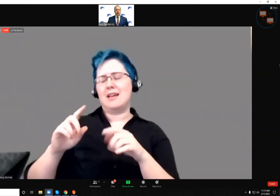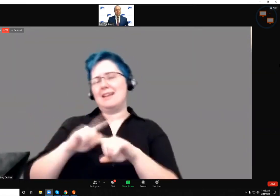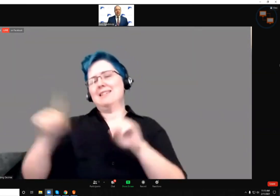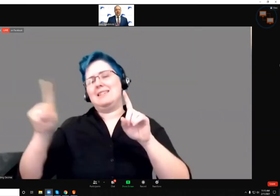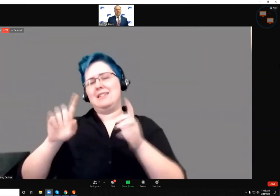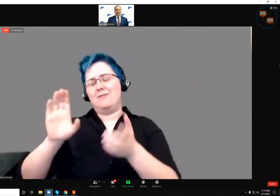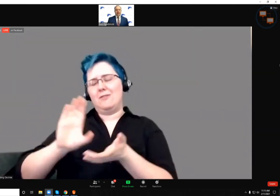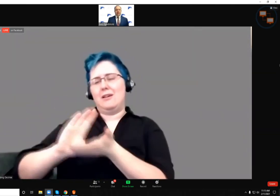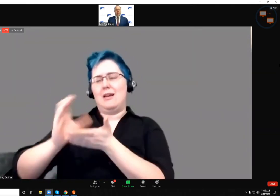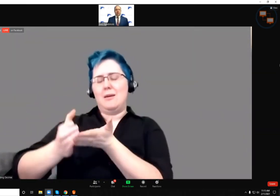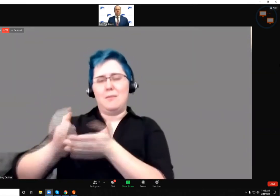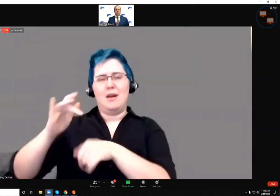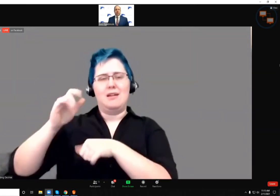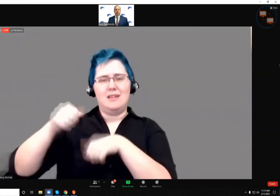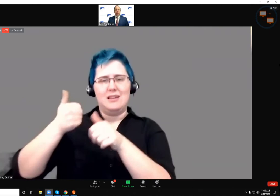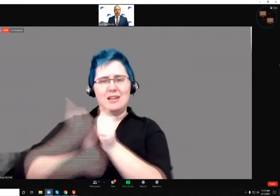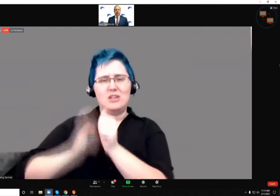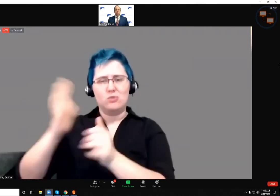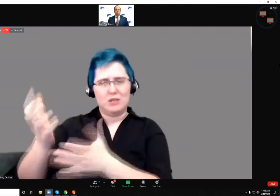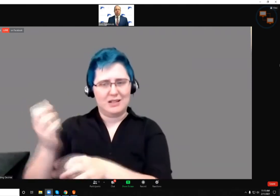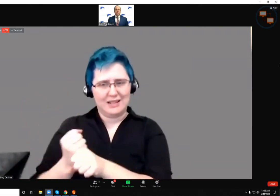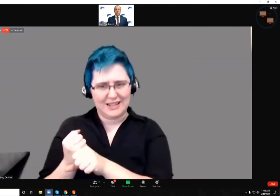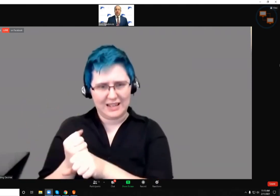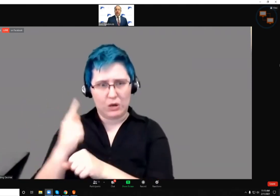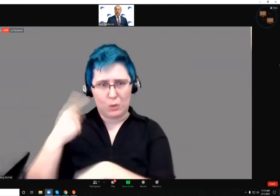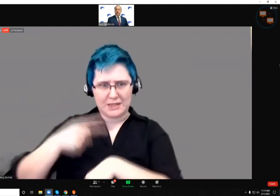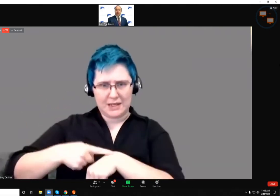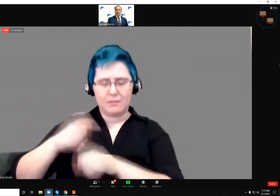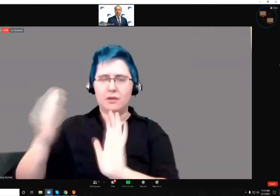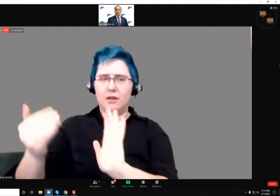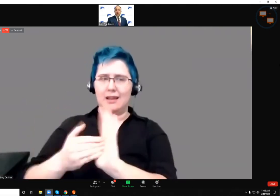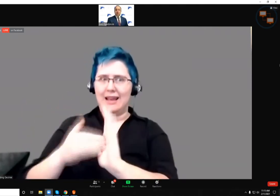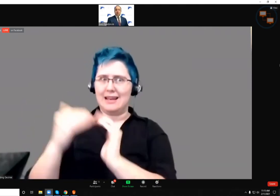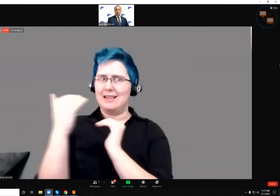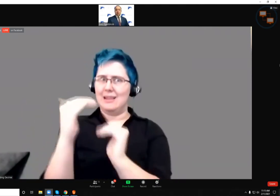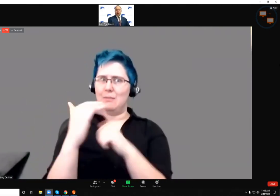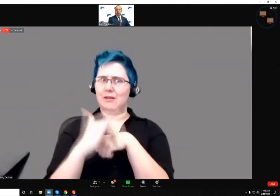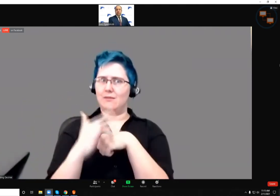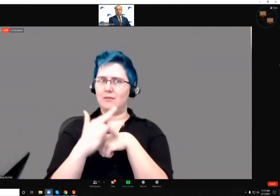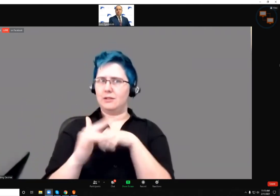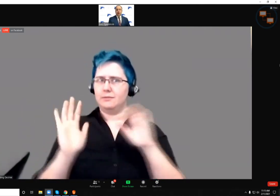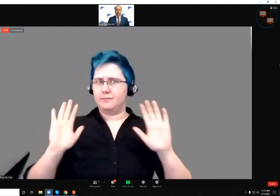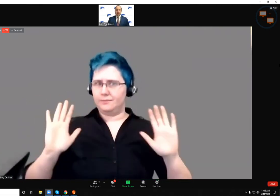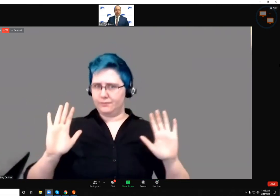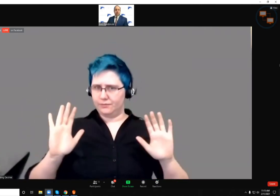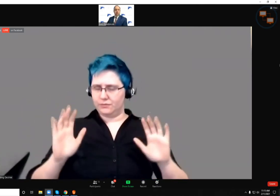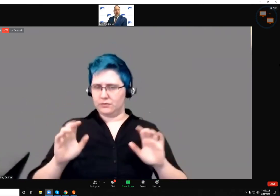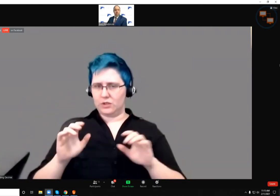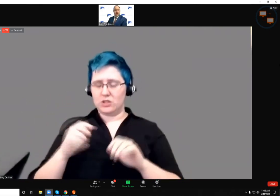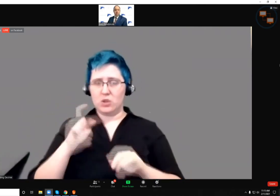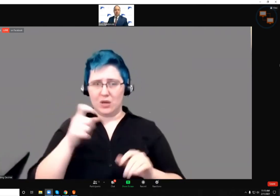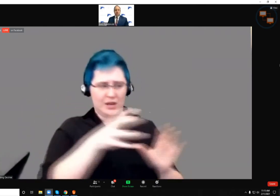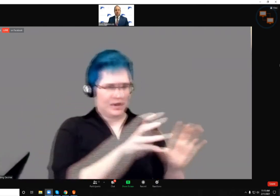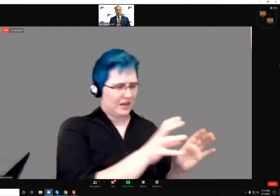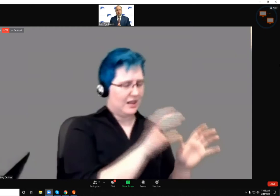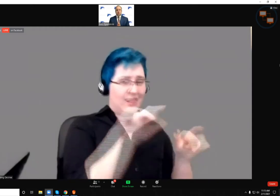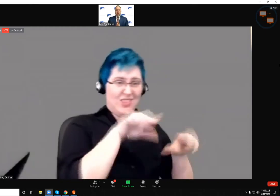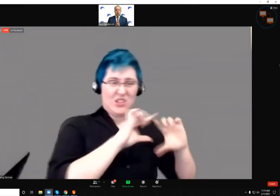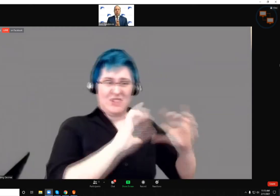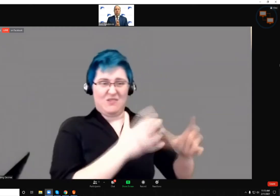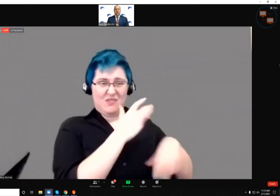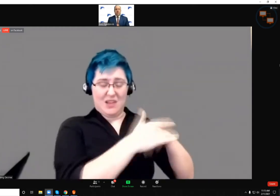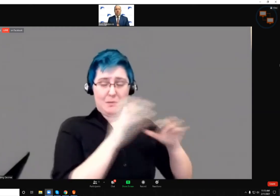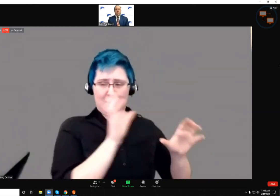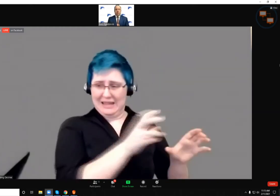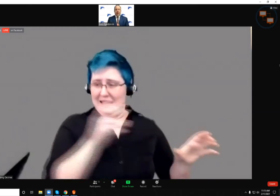amount of vaccine that each county is going to be able to get at one point in time. Because again, it is limited. So you've got to take from one pot to get to another pot. Okay. So